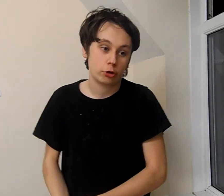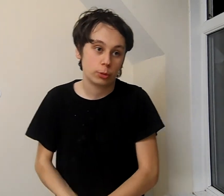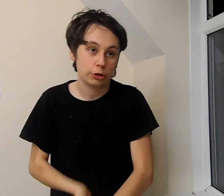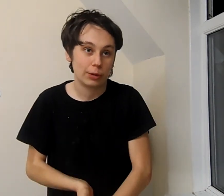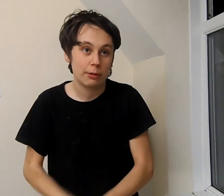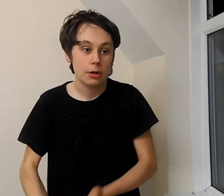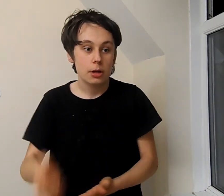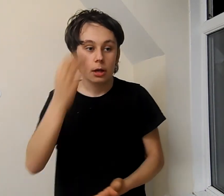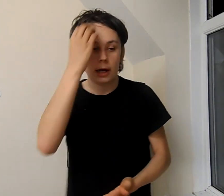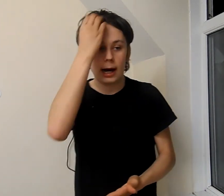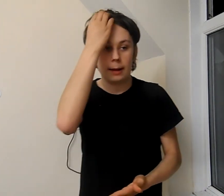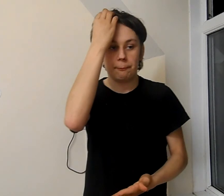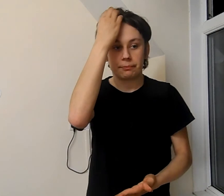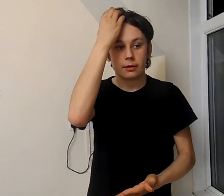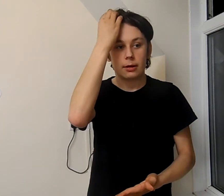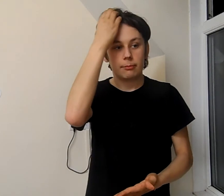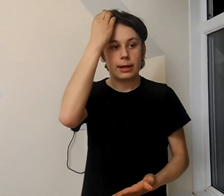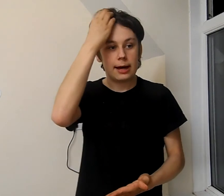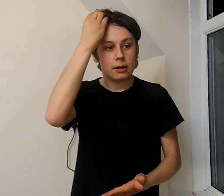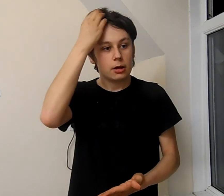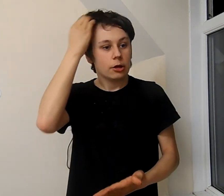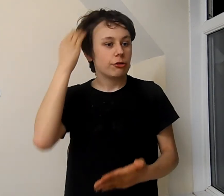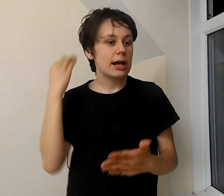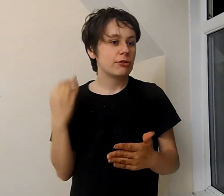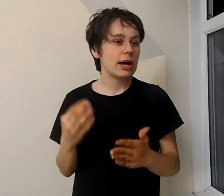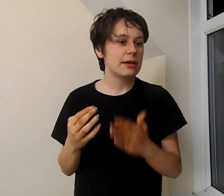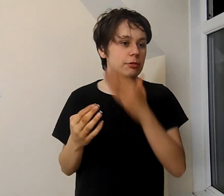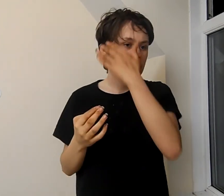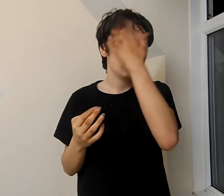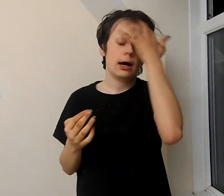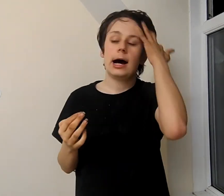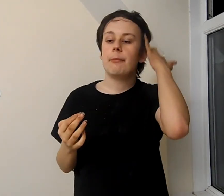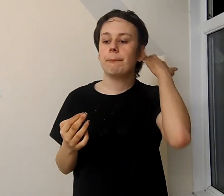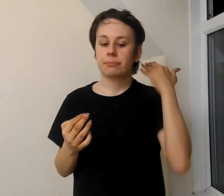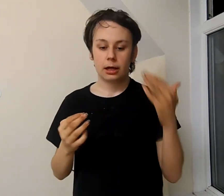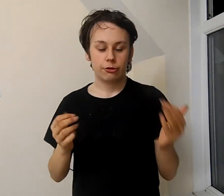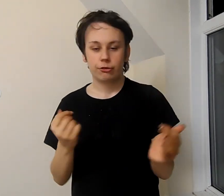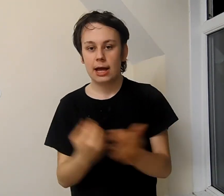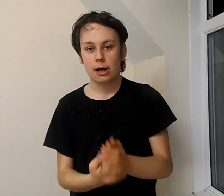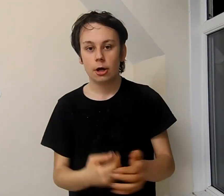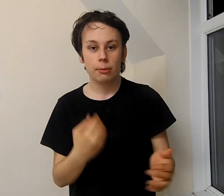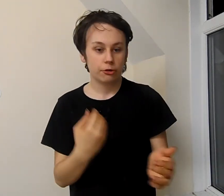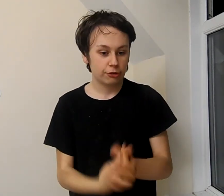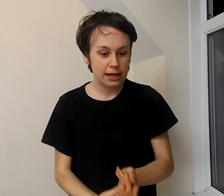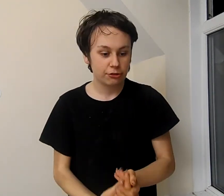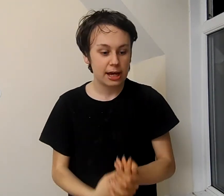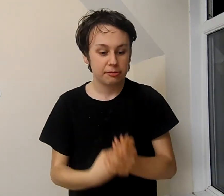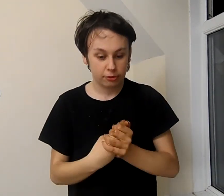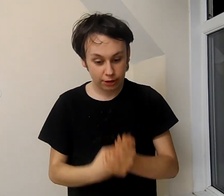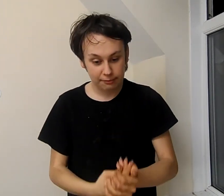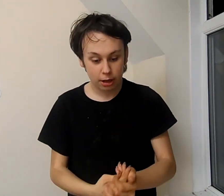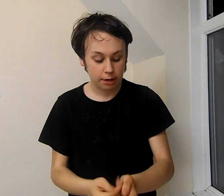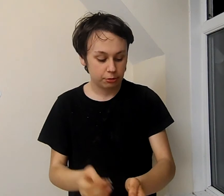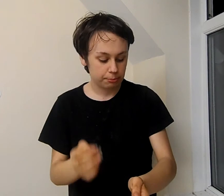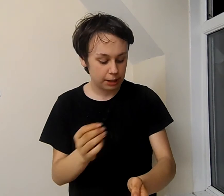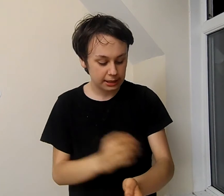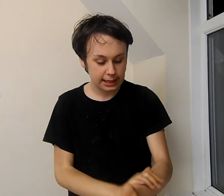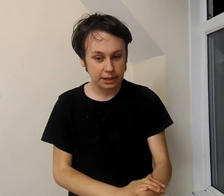nights one as well um yeah stay safe um stay home stay safe save lives protect the